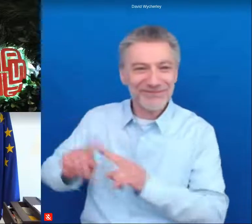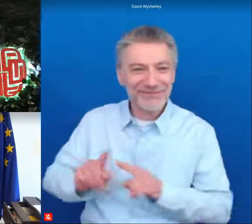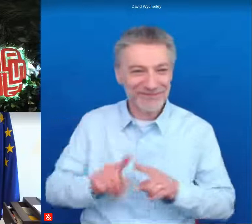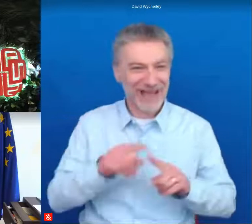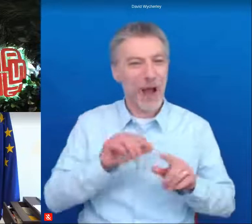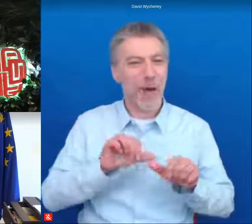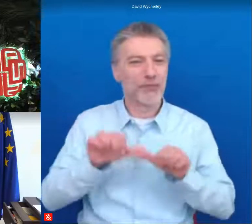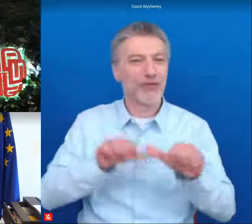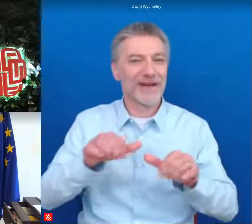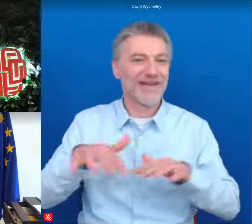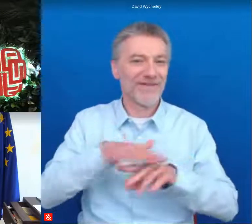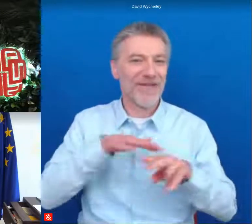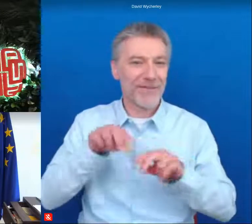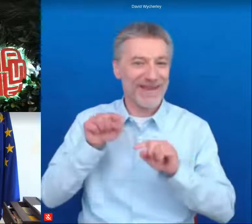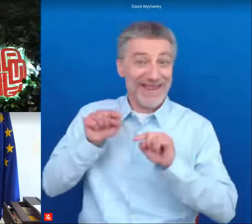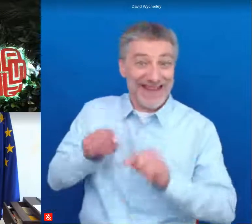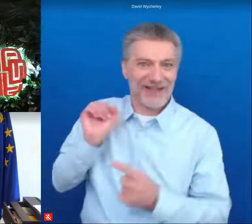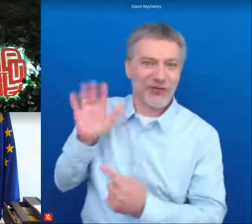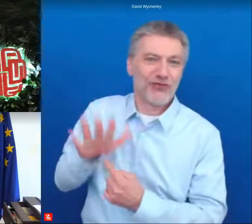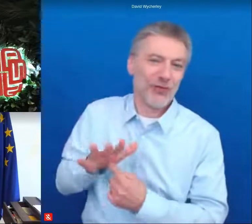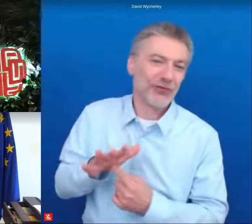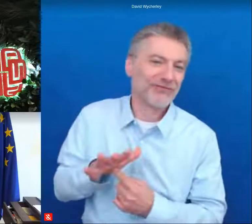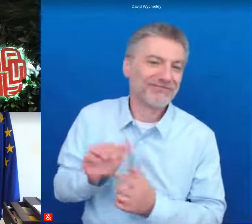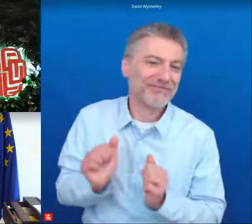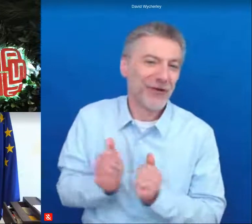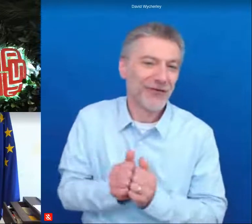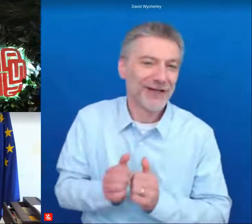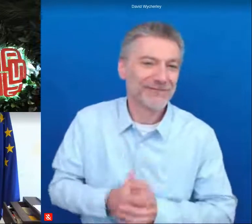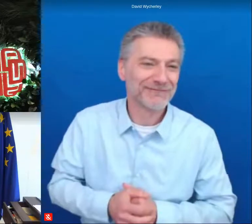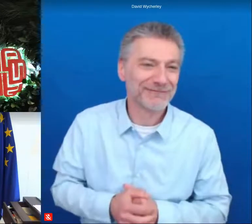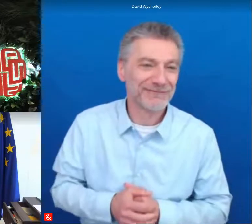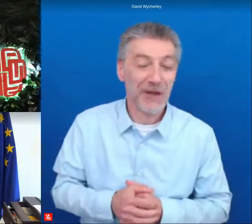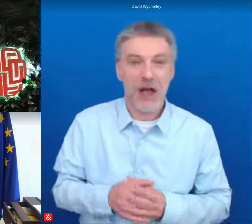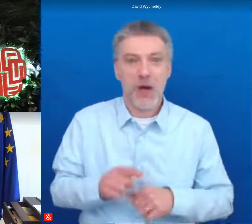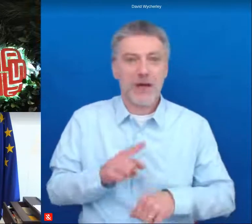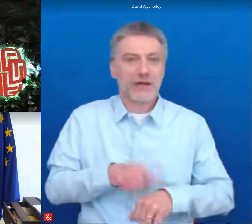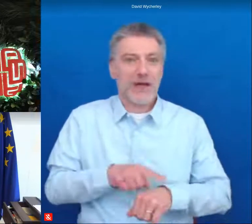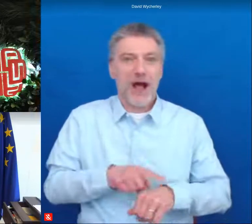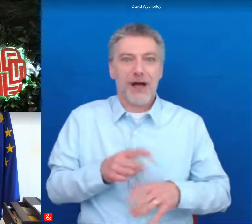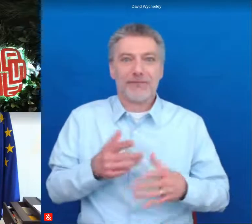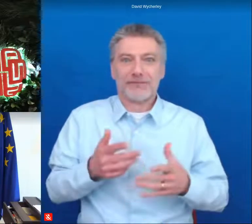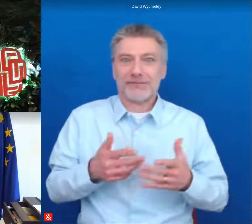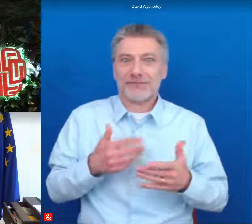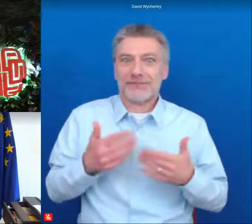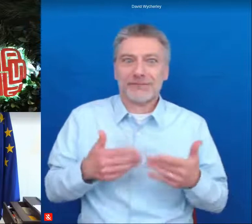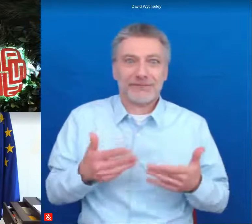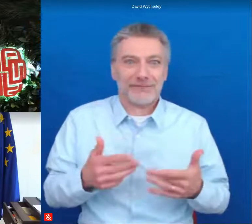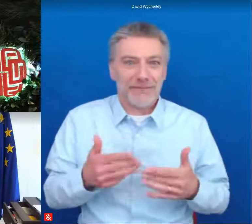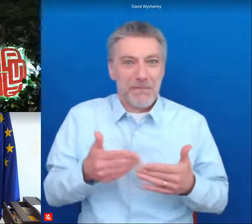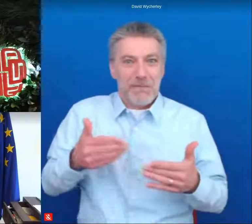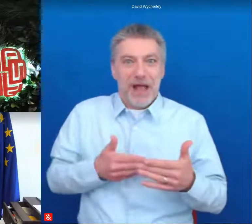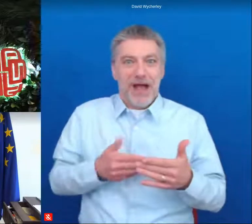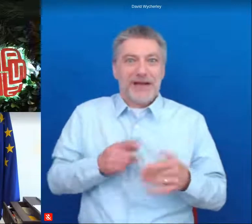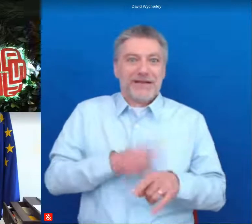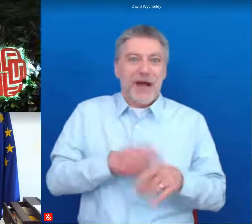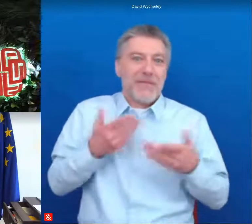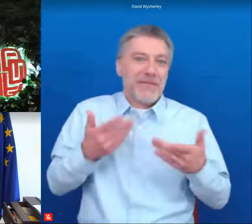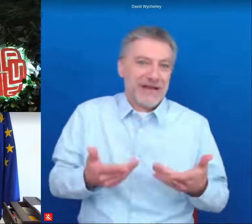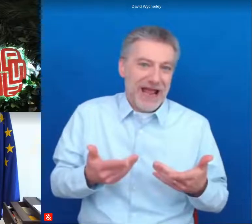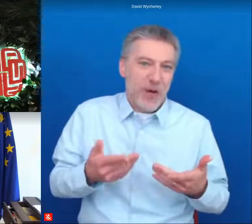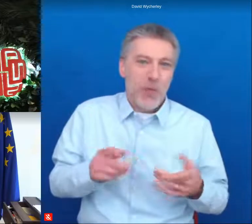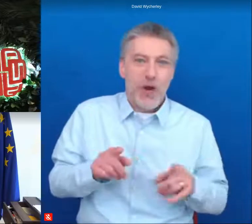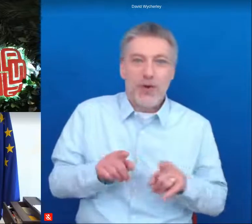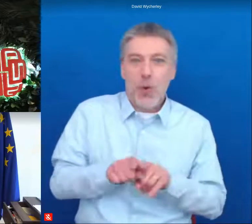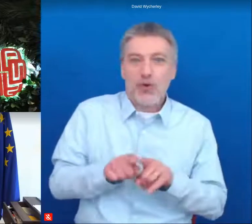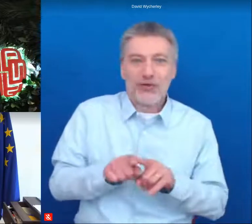and we consider that crucial as you just mentioned but i don't want to take long because we are as i mentioned we are behind the schedule and come to europe is not